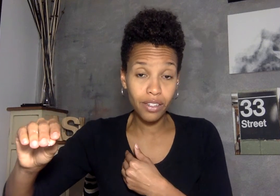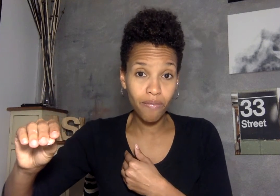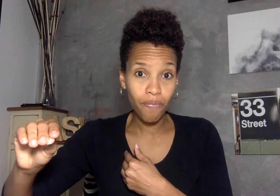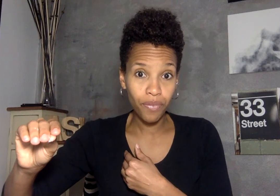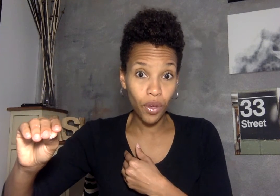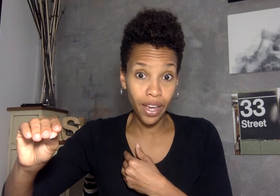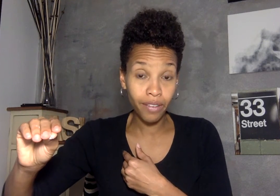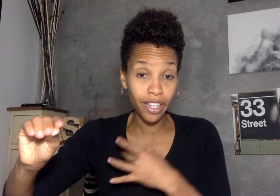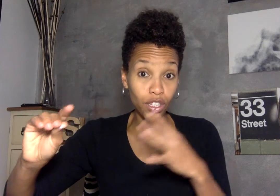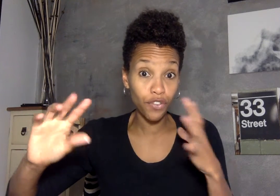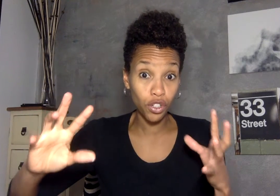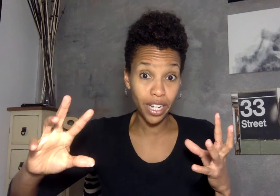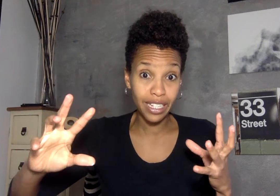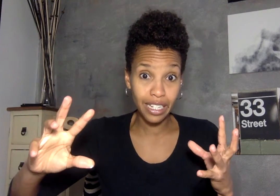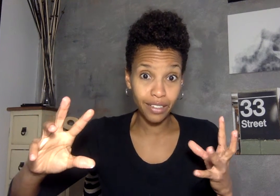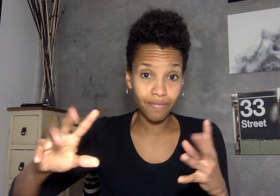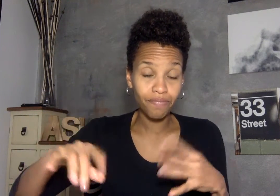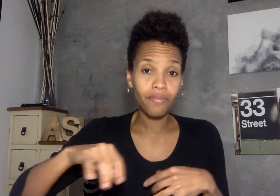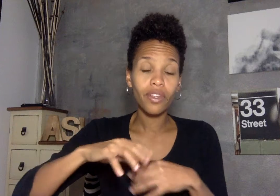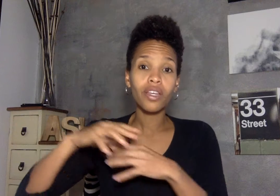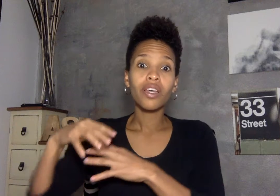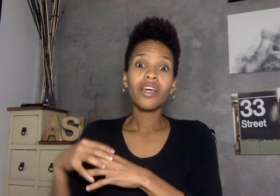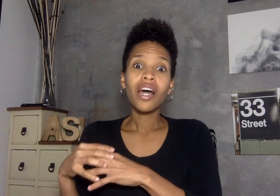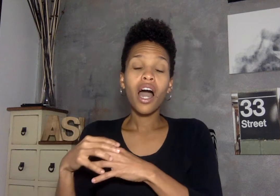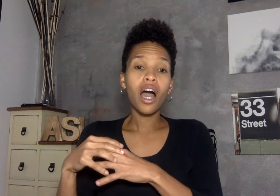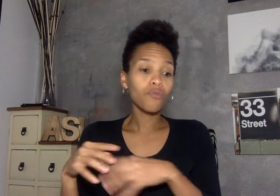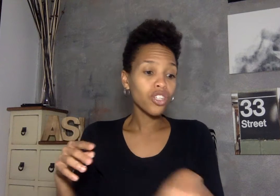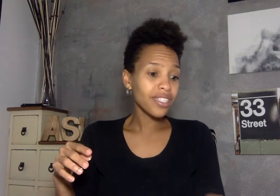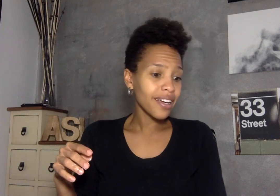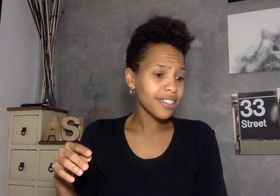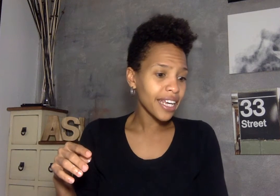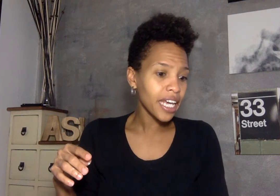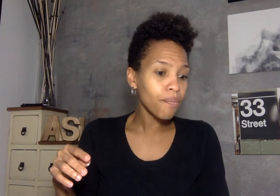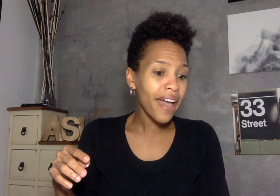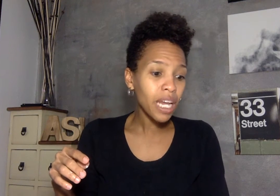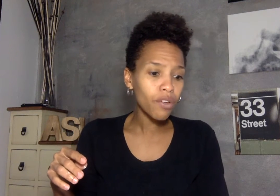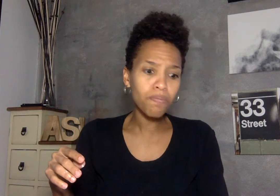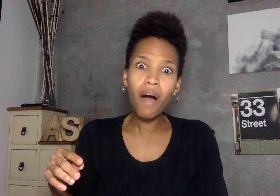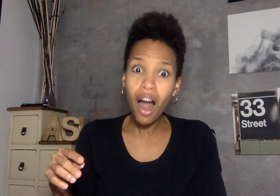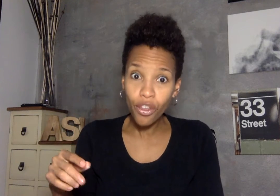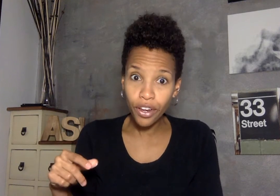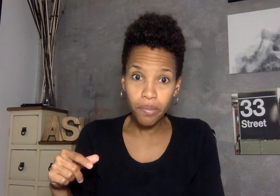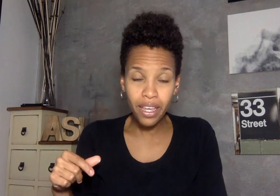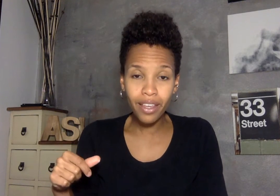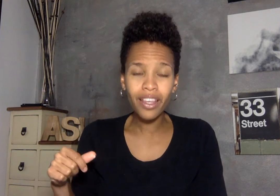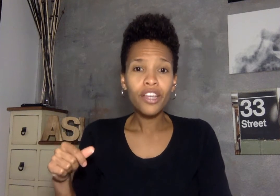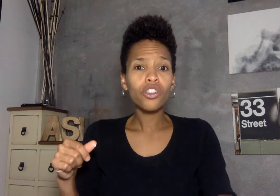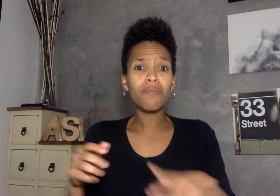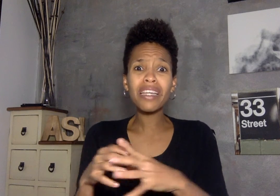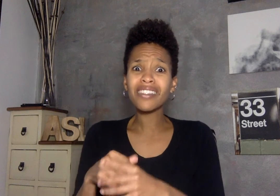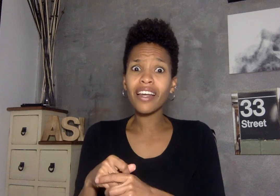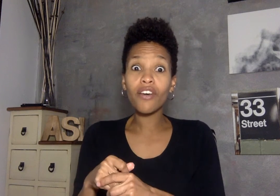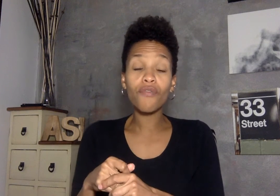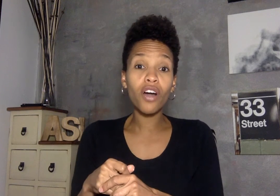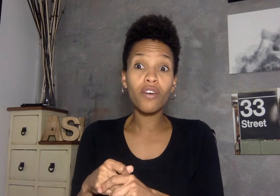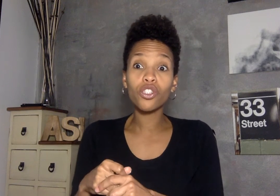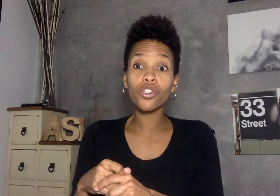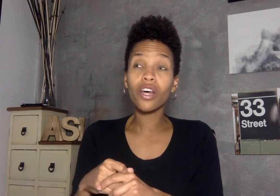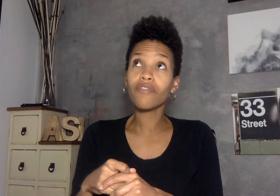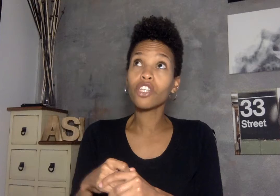okay that's the first idea um she says it meant it was bothering me so that means that so